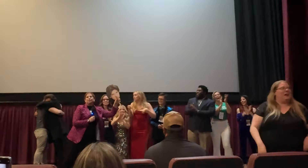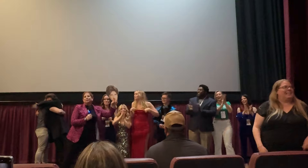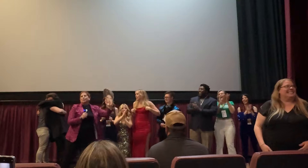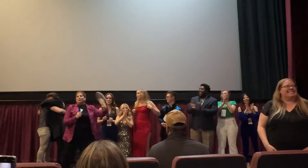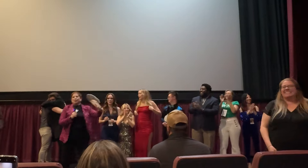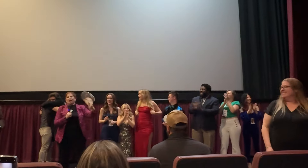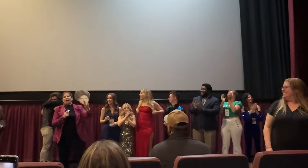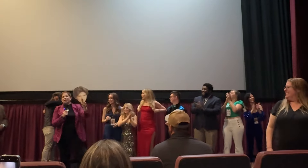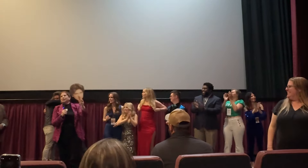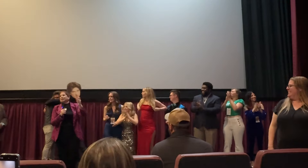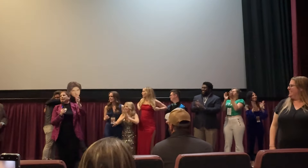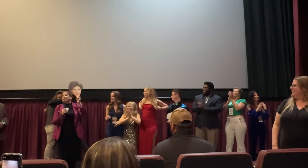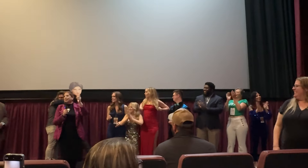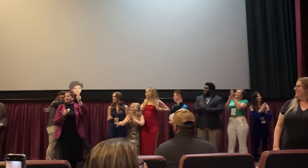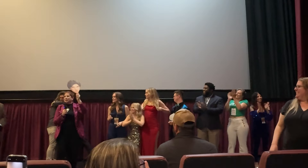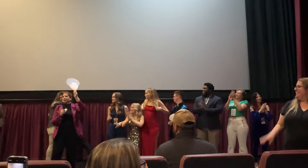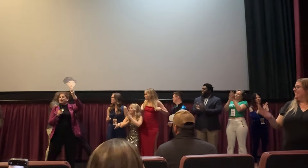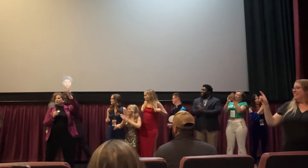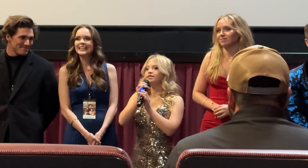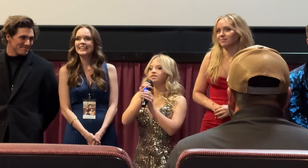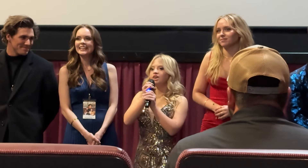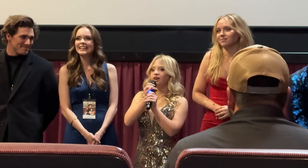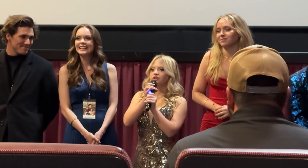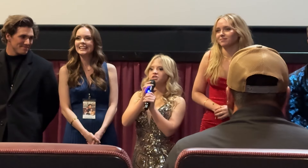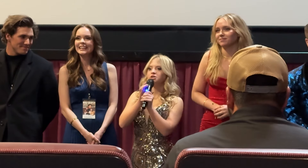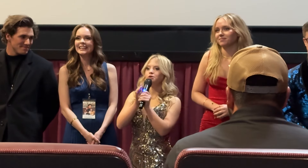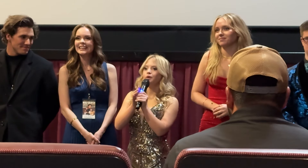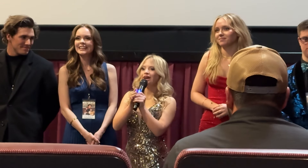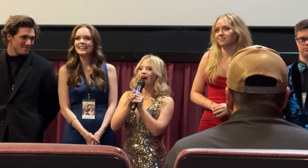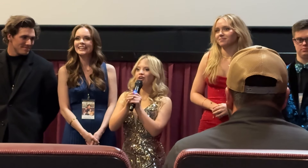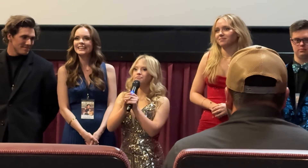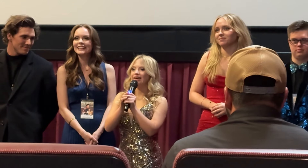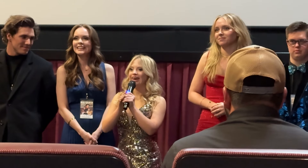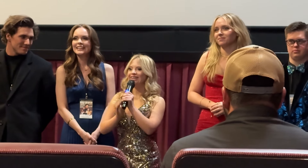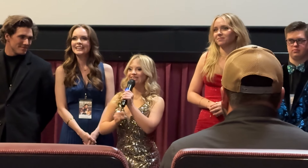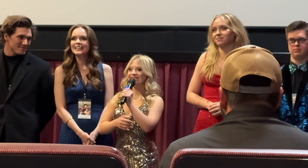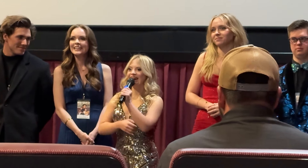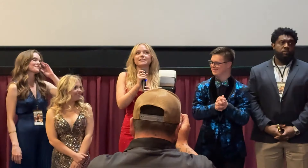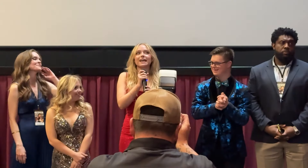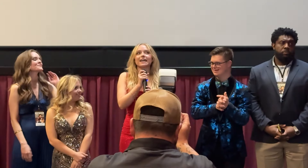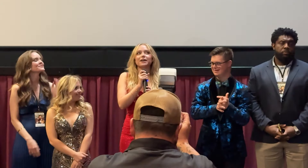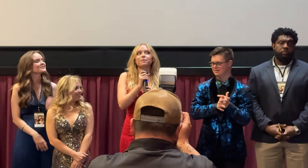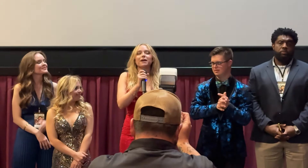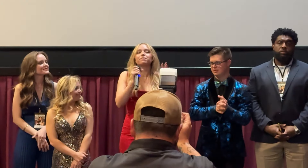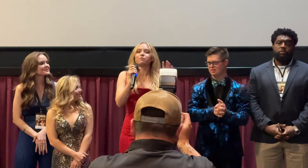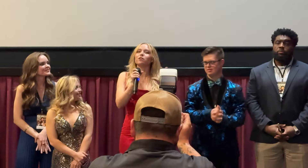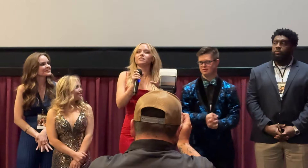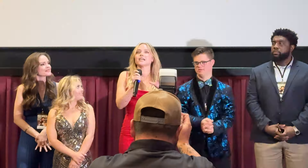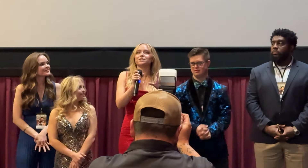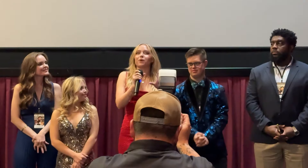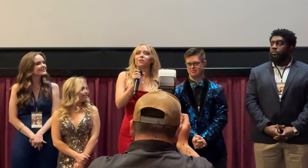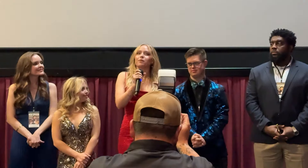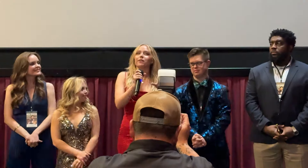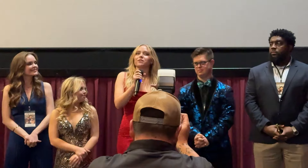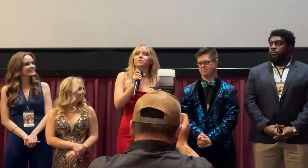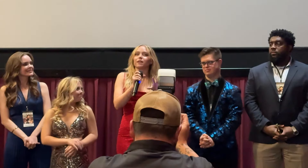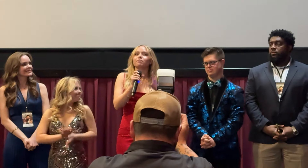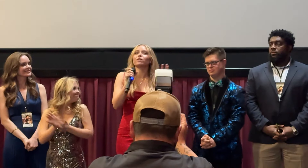I have to say something because I knew it's here to honor me tonight. I would my first answer when I thought about this was like Meryl